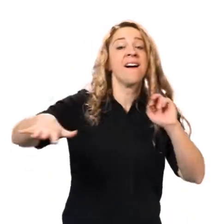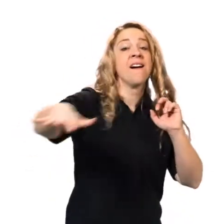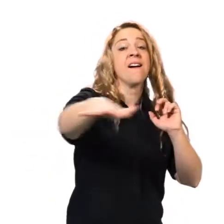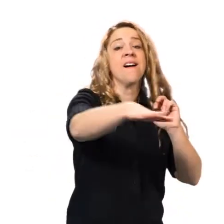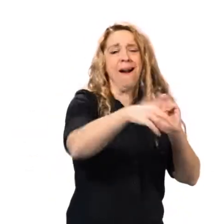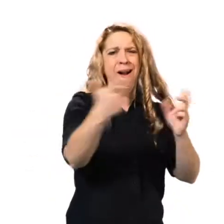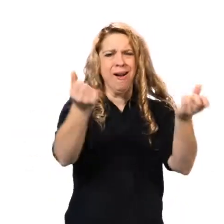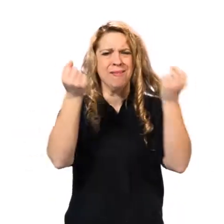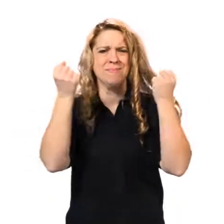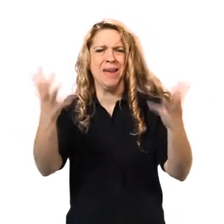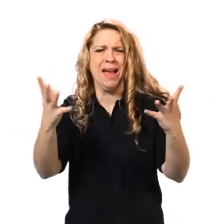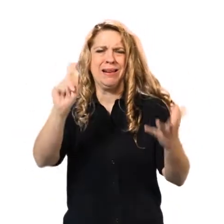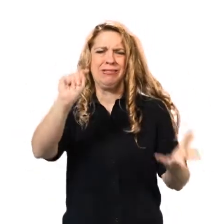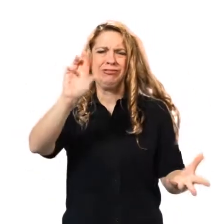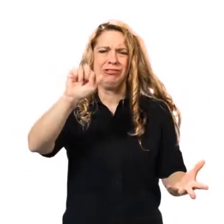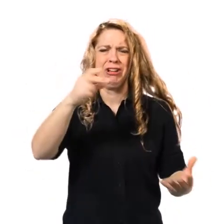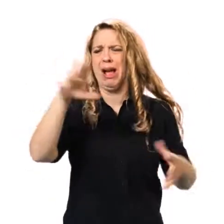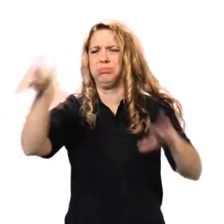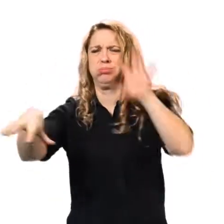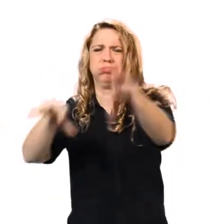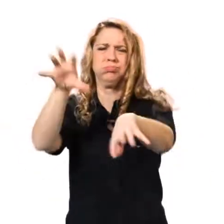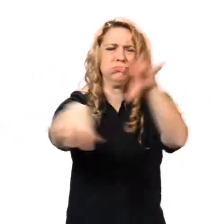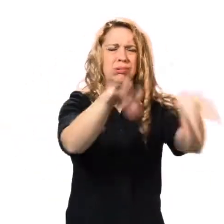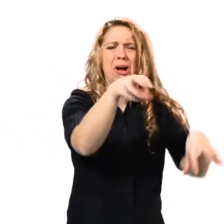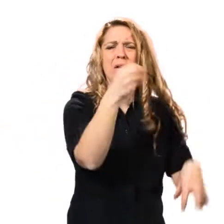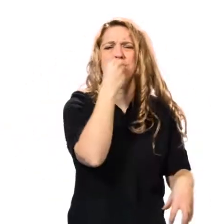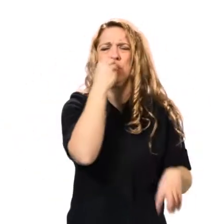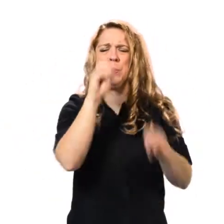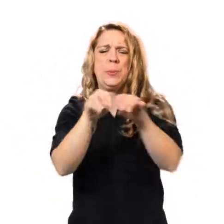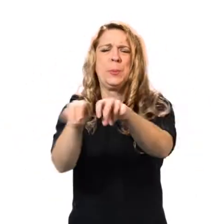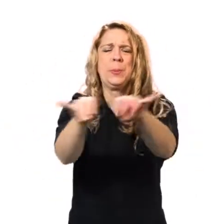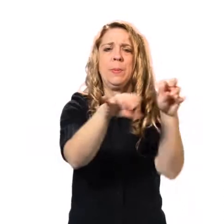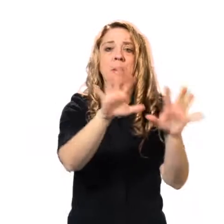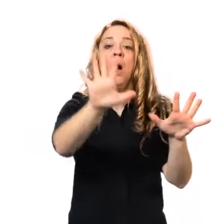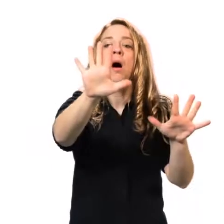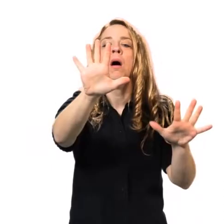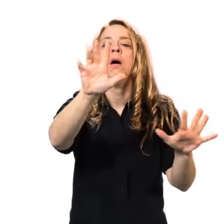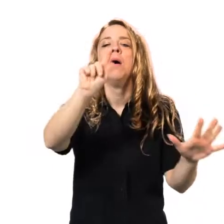The fairground was littered with trash and bits of food.